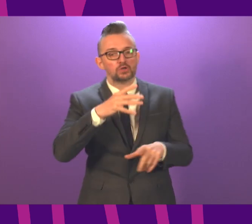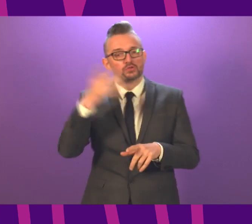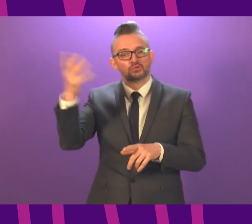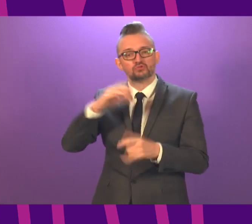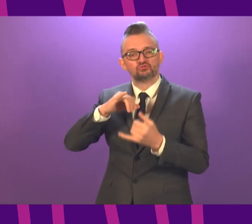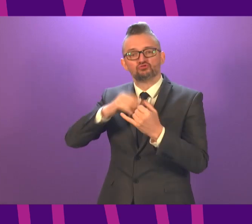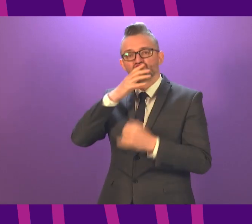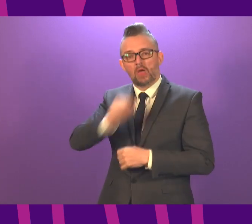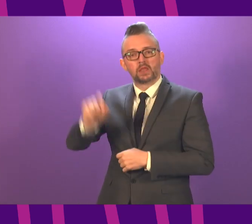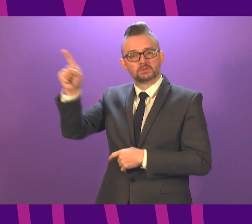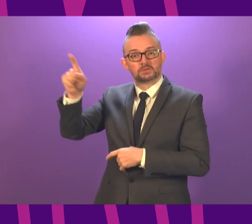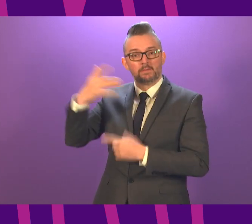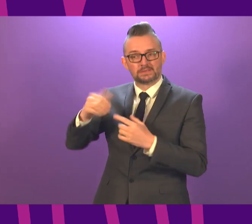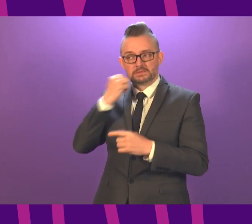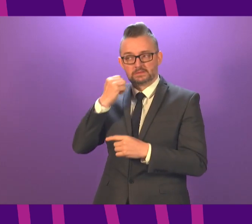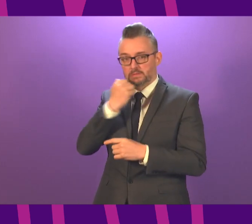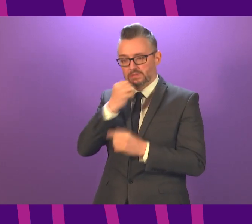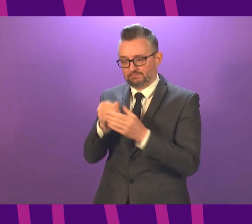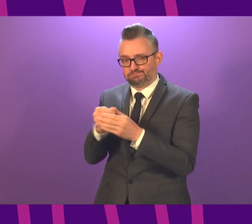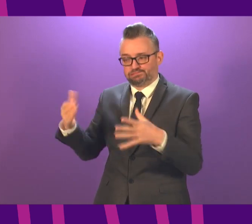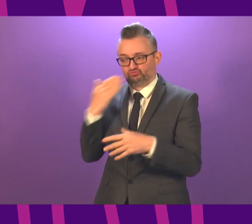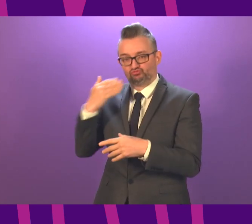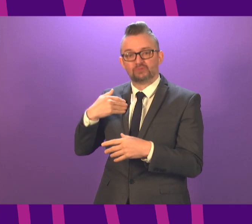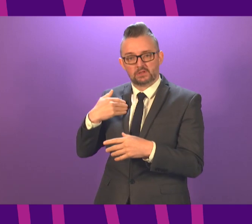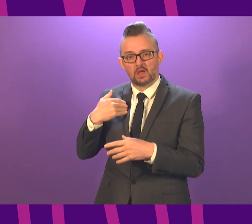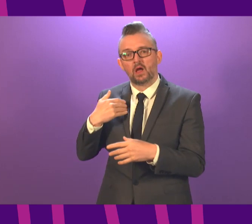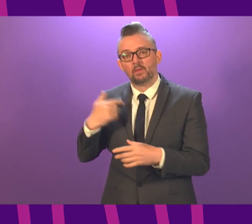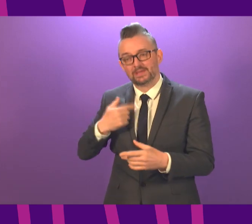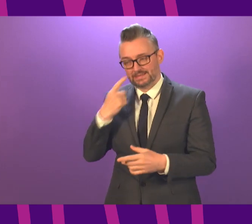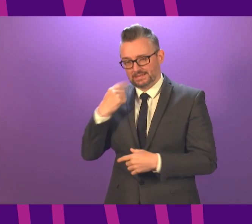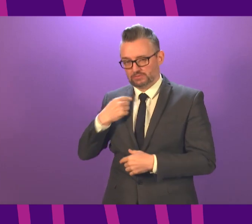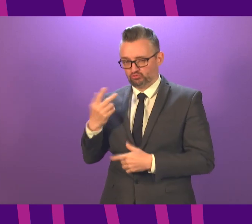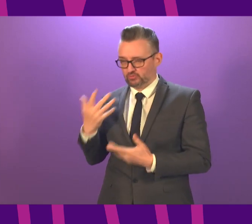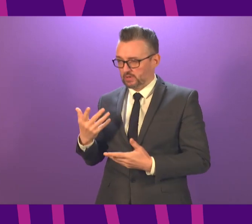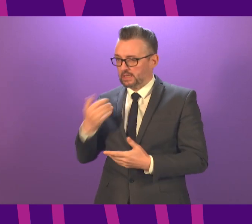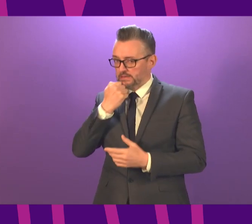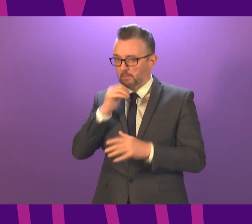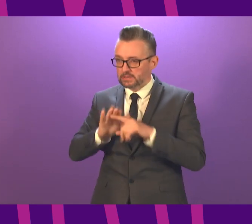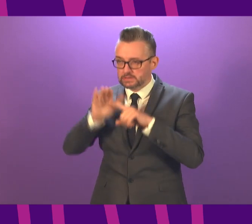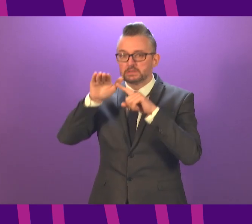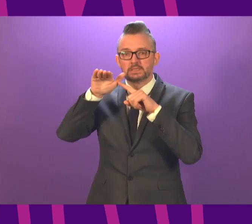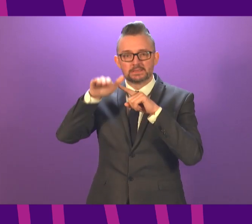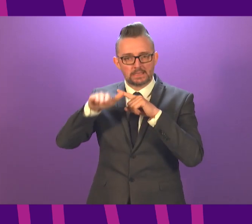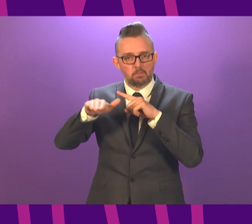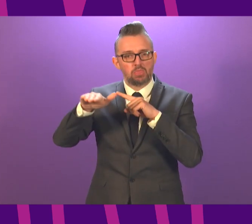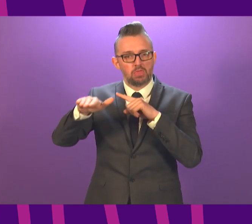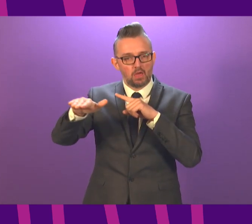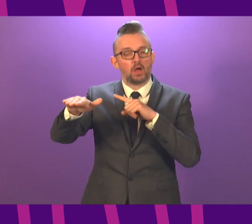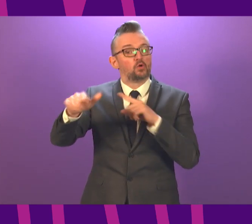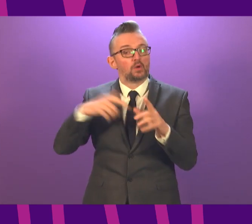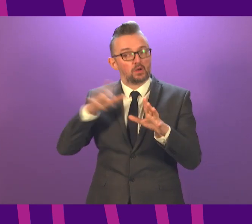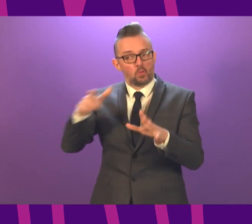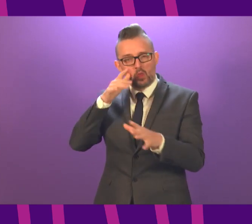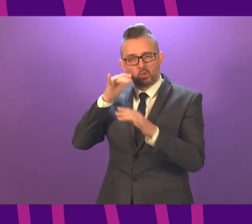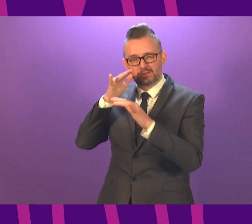because Shetland has had a high number of cases in recent days, but the indications yesterday and today are that that is stabilising. But of course, we will be monitoring that